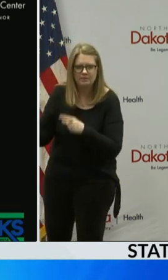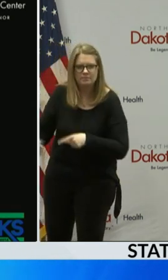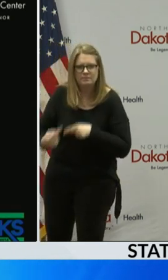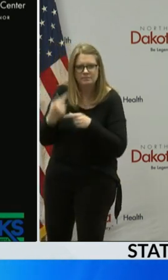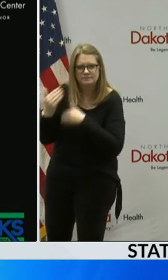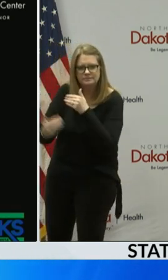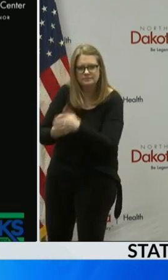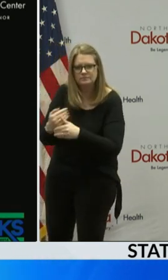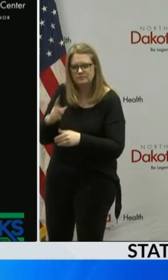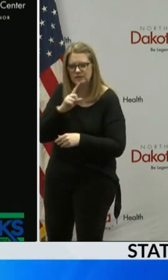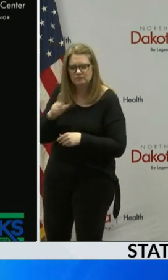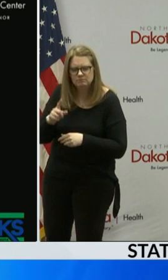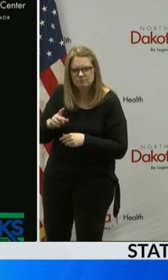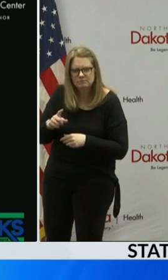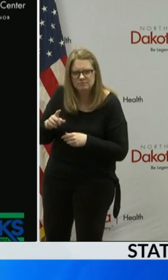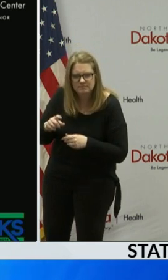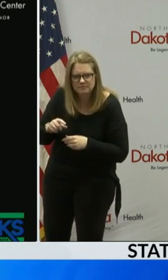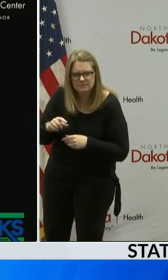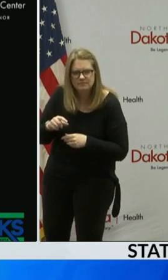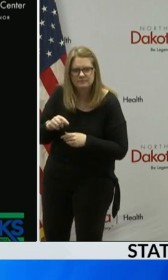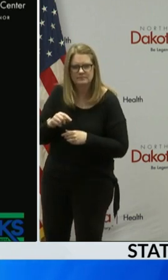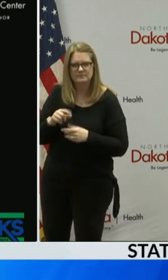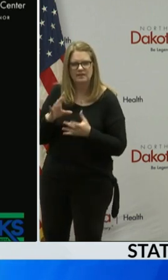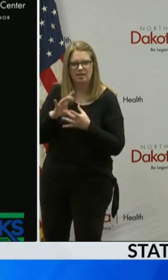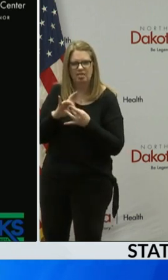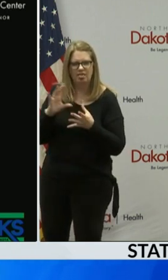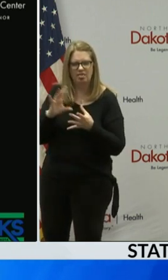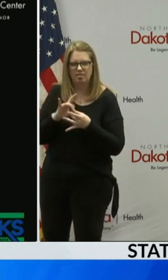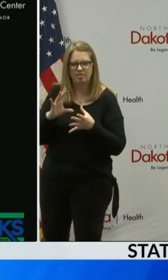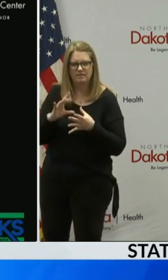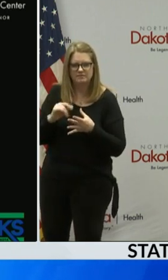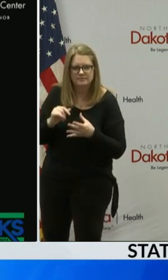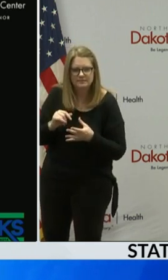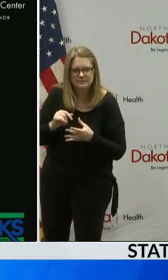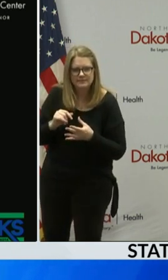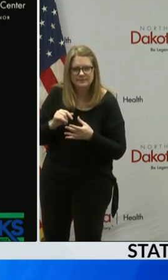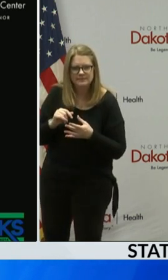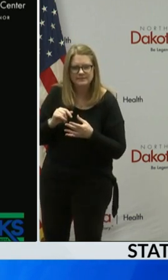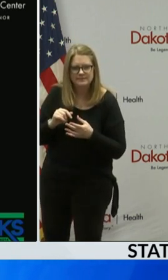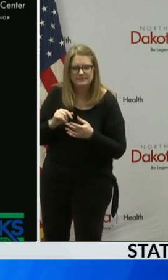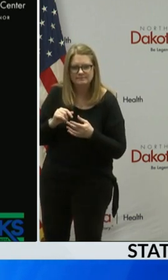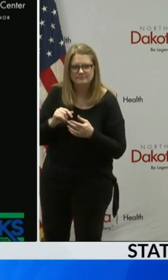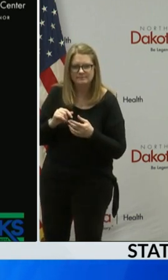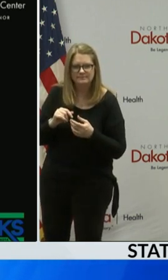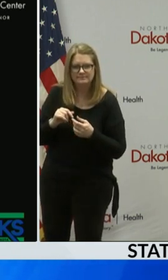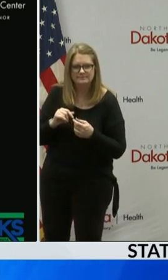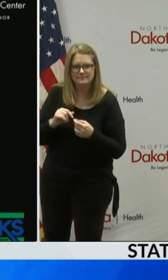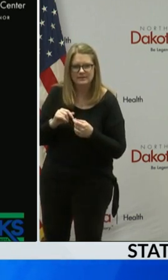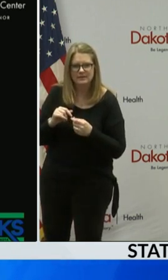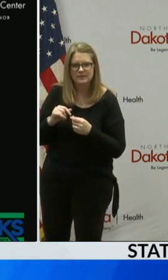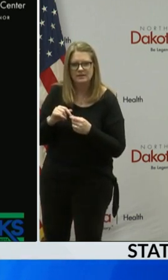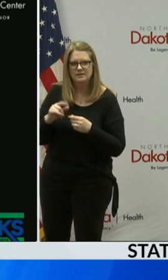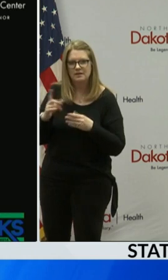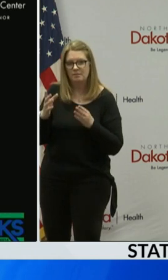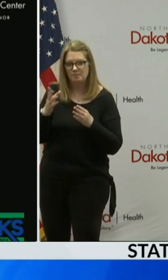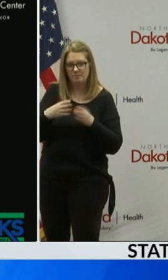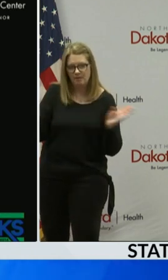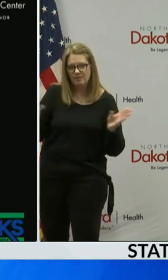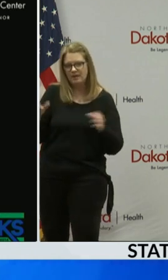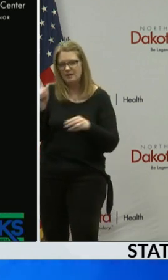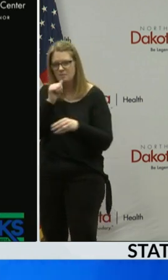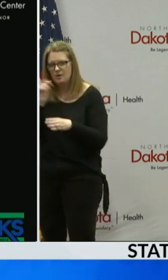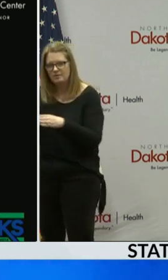mitigate the spread of COVID-19 and Grand Forks and the state of North Dakota. The partnership between our public and private sector entities